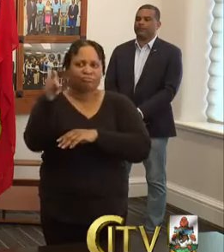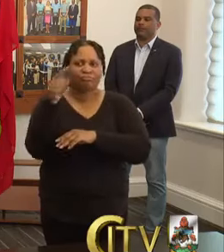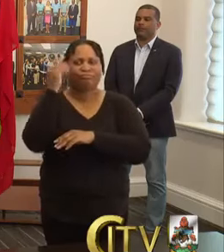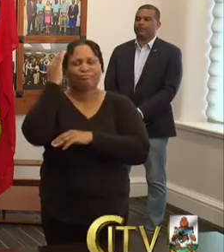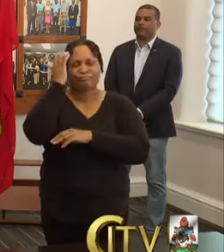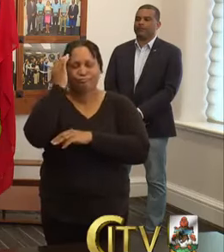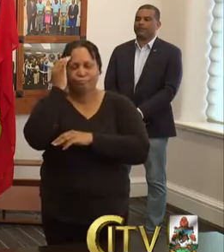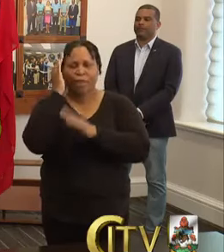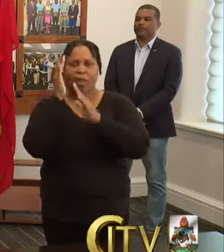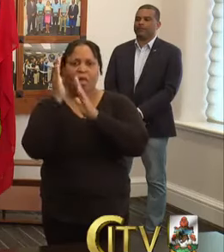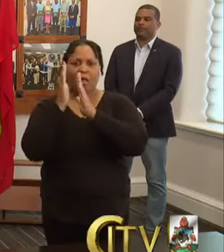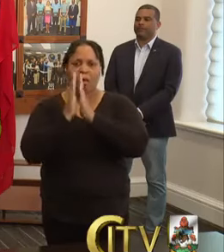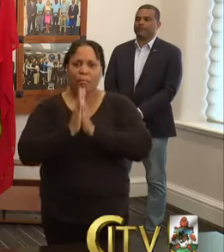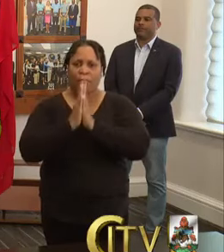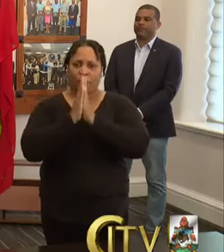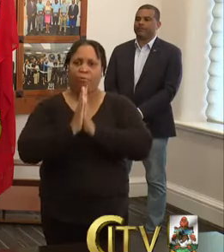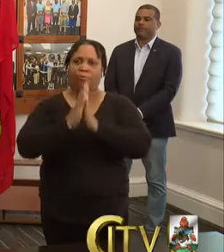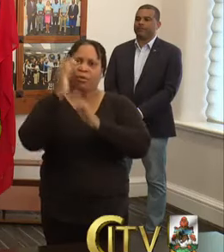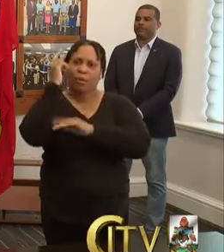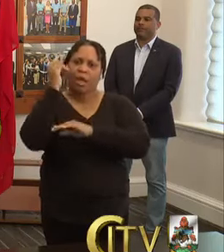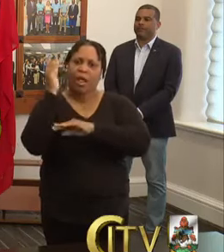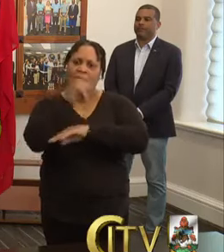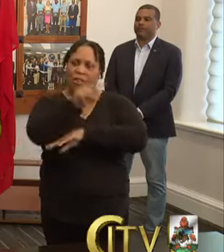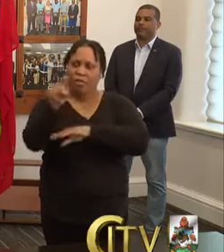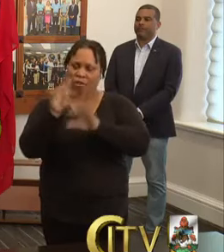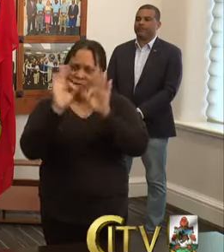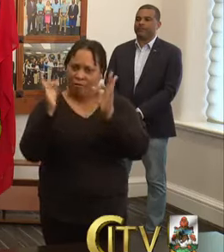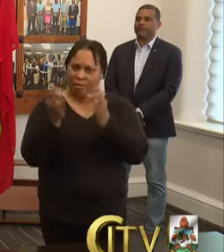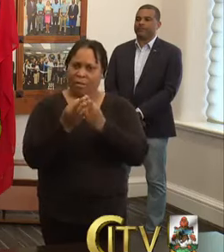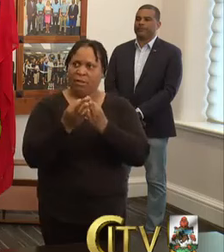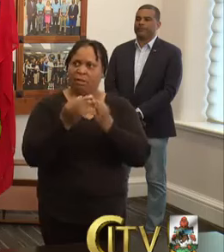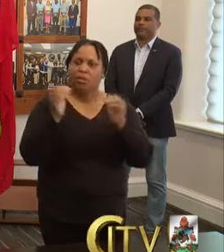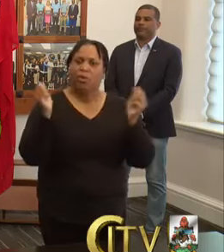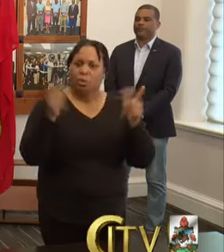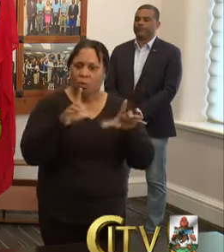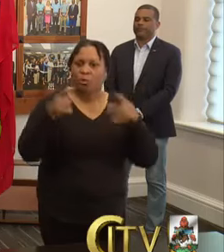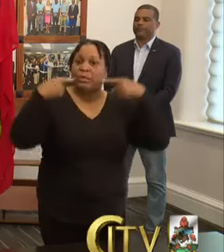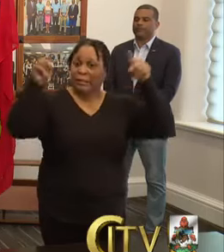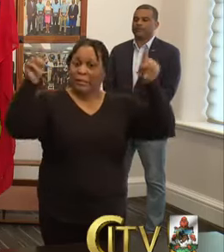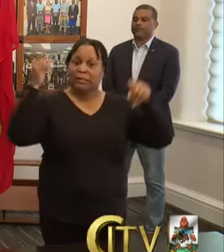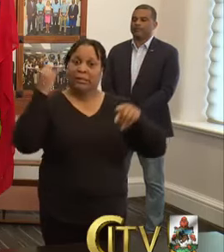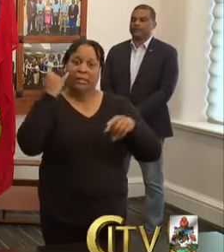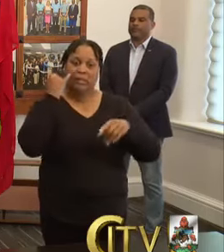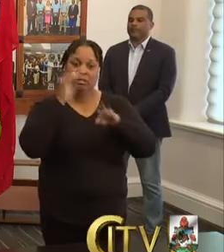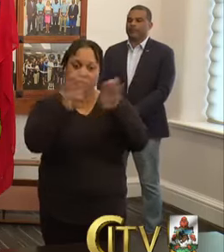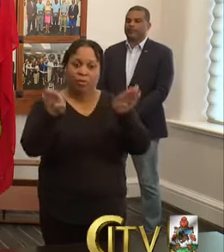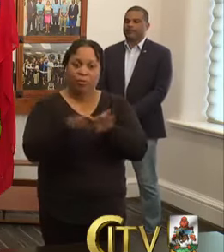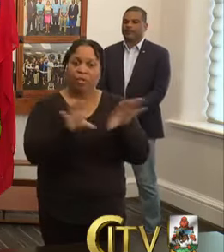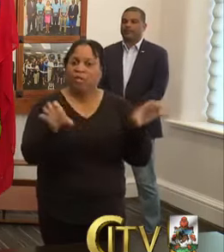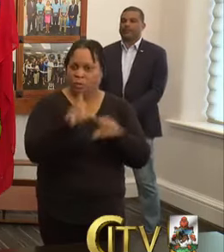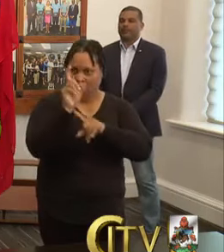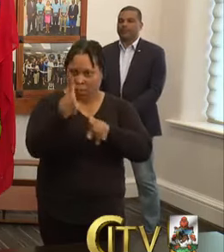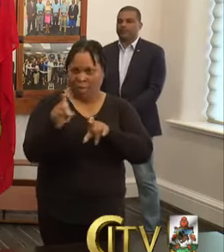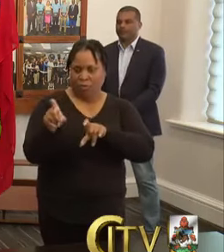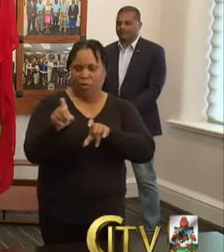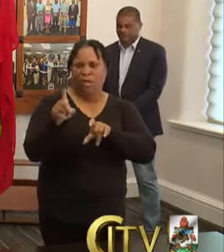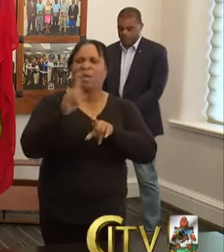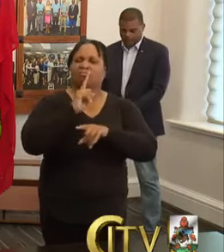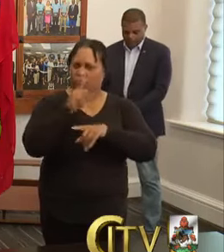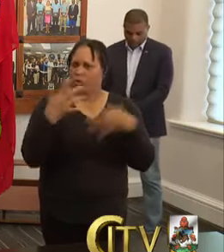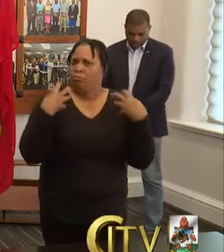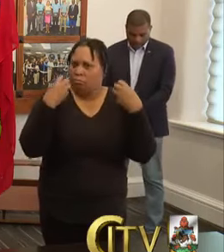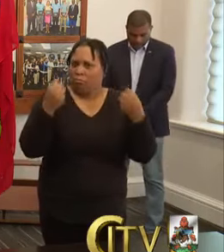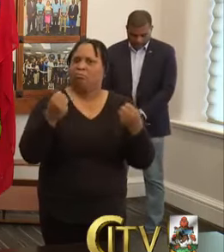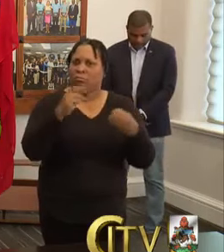prayers and in their families. Bermuda will get through this if we do all of what we have to do together. And I'm confident that we are actually, most of us,